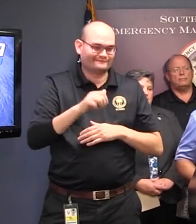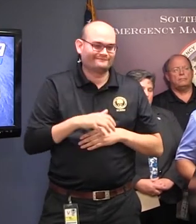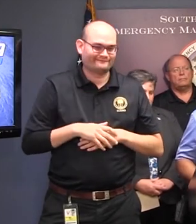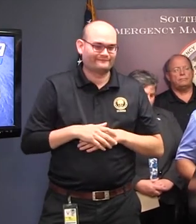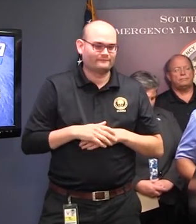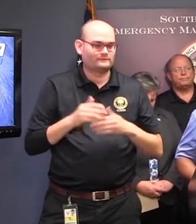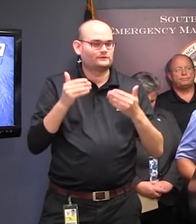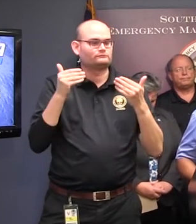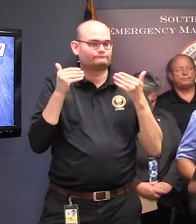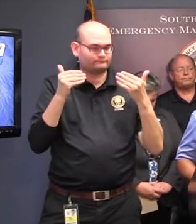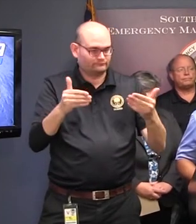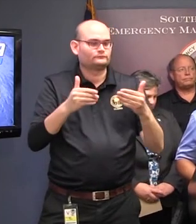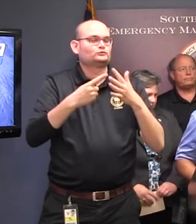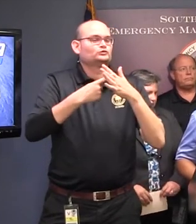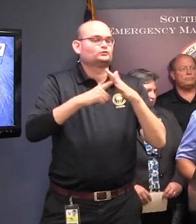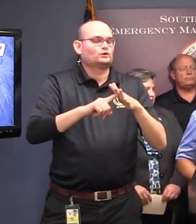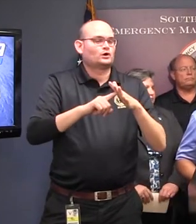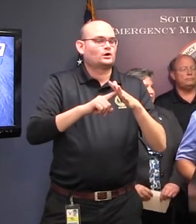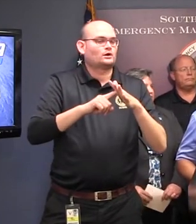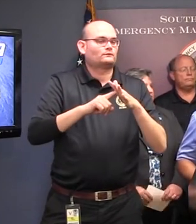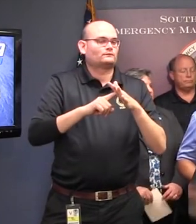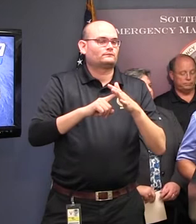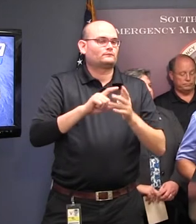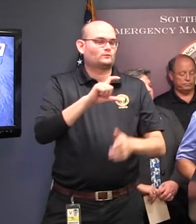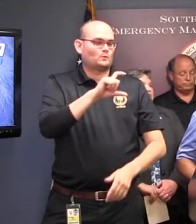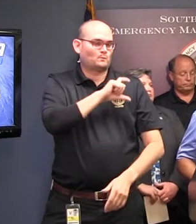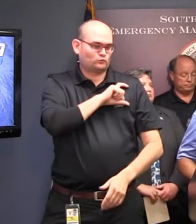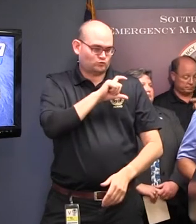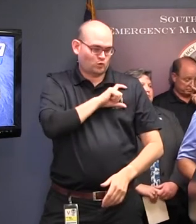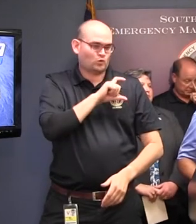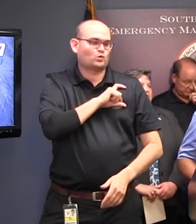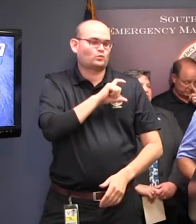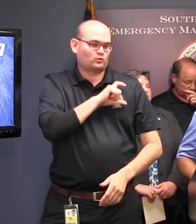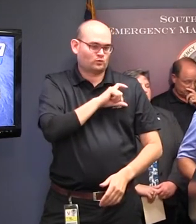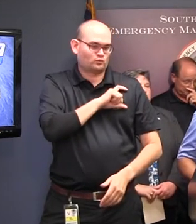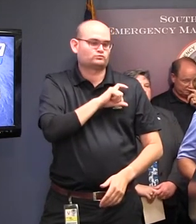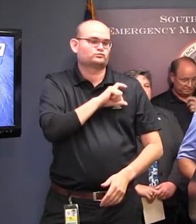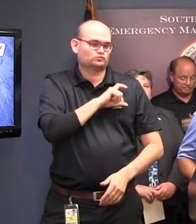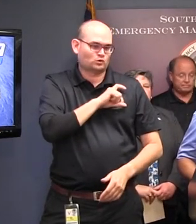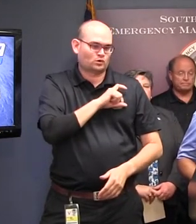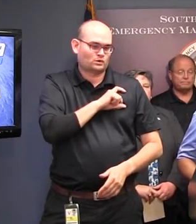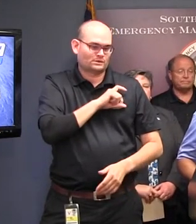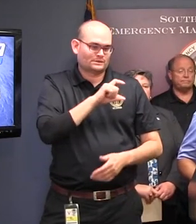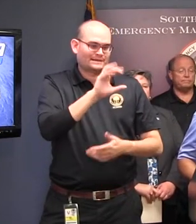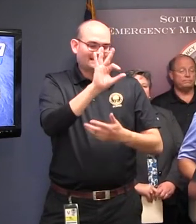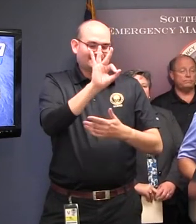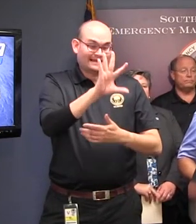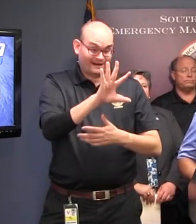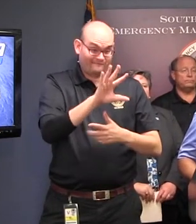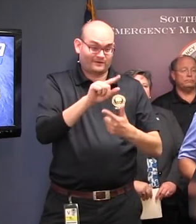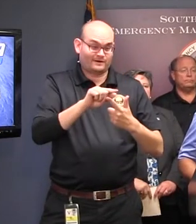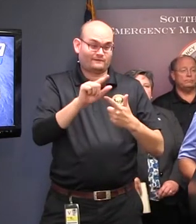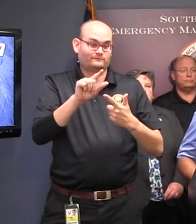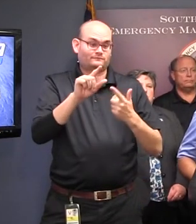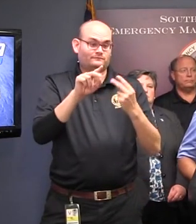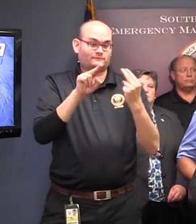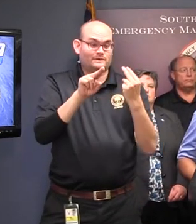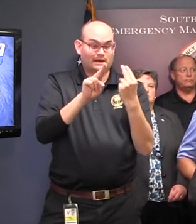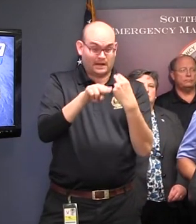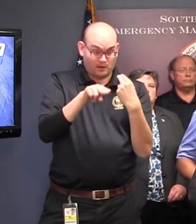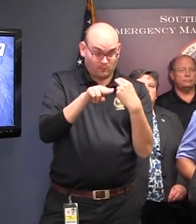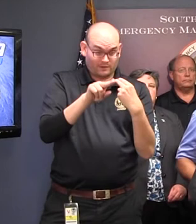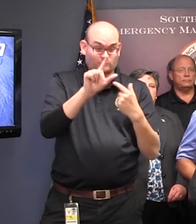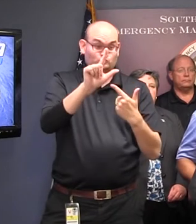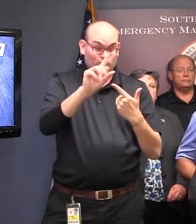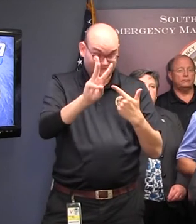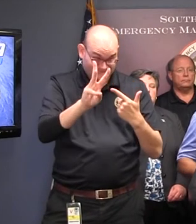line patrols putting our troopers on the interstates, whether it's 95, I-26, and your major highways to